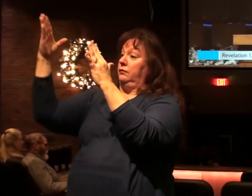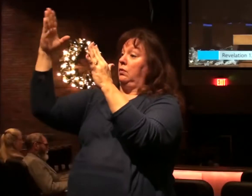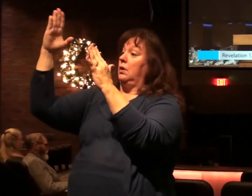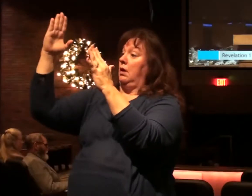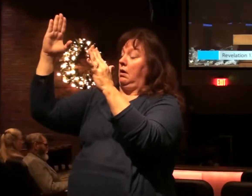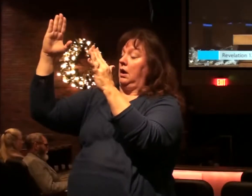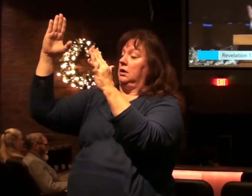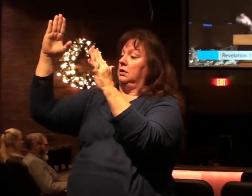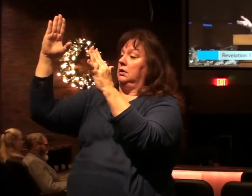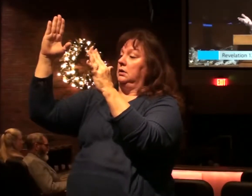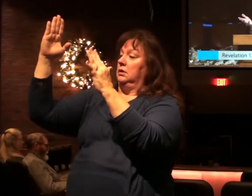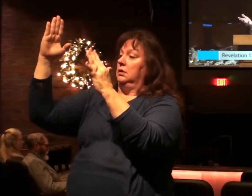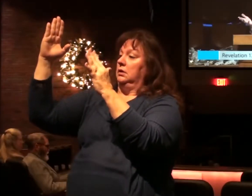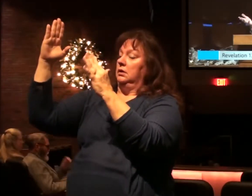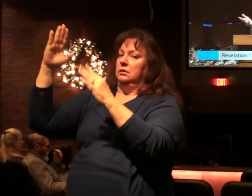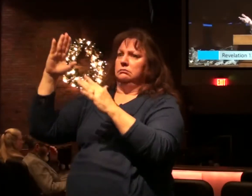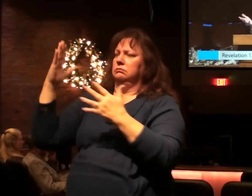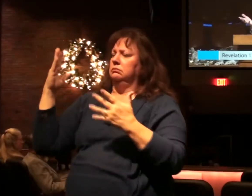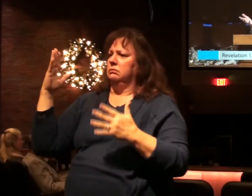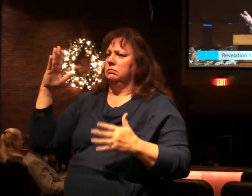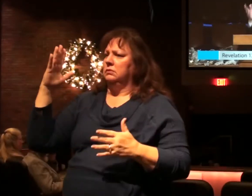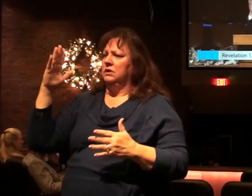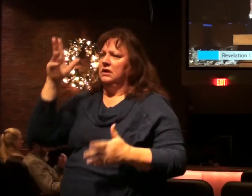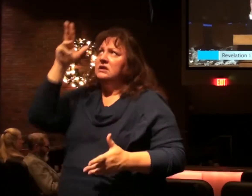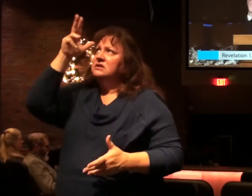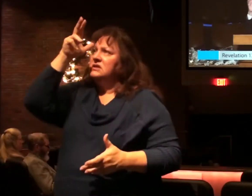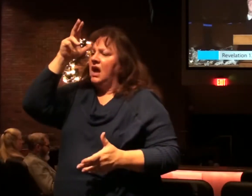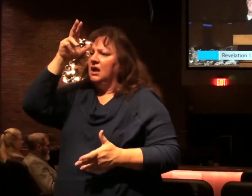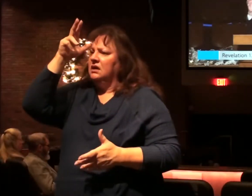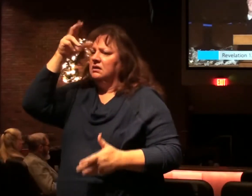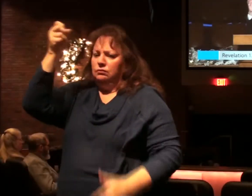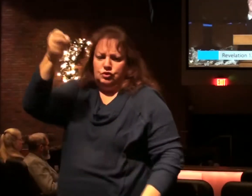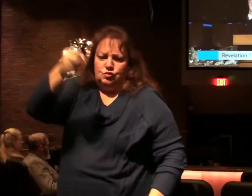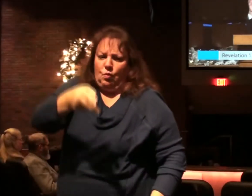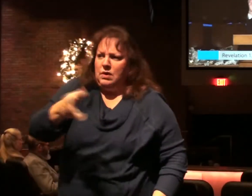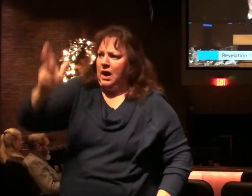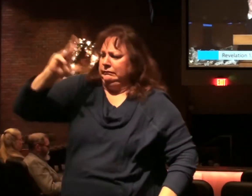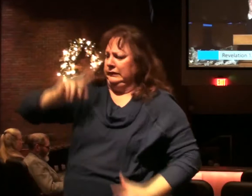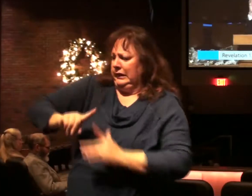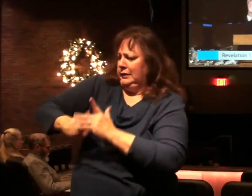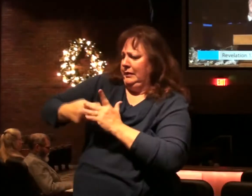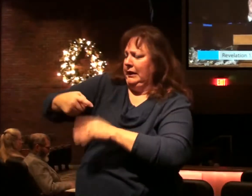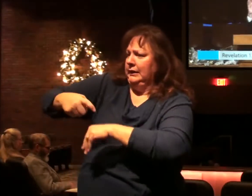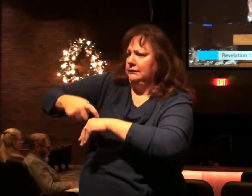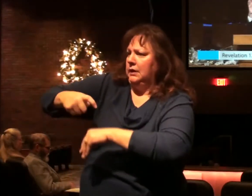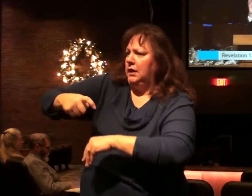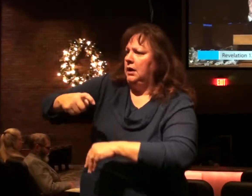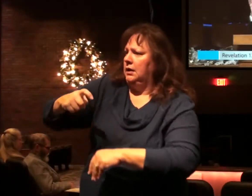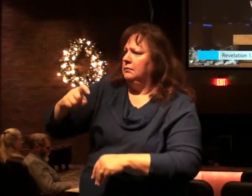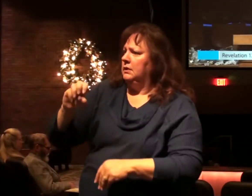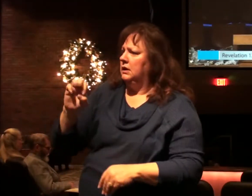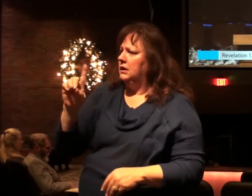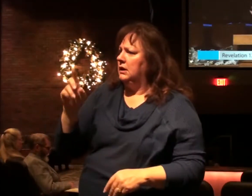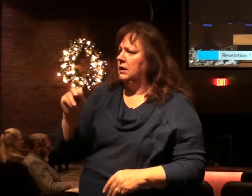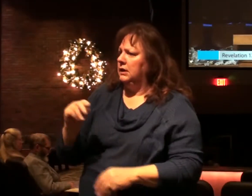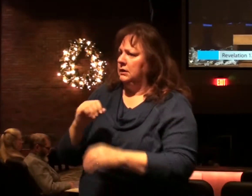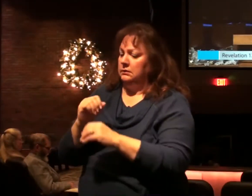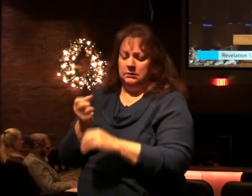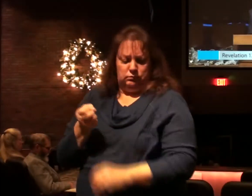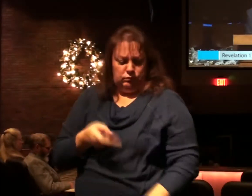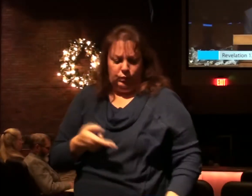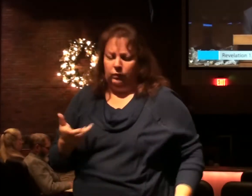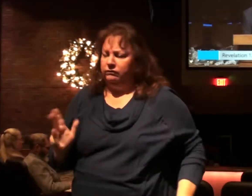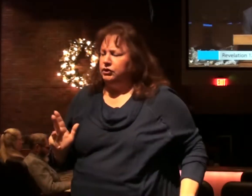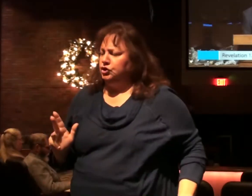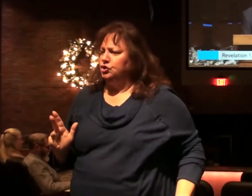This is long after he's lost his position as the anointed chair guarding the throne of